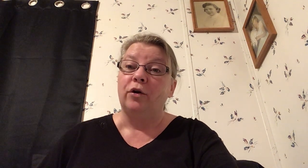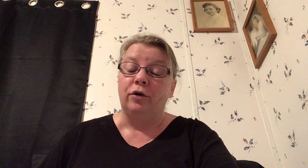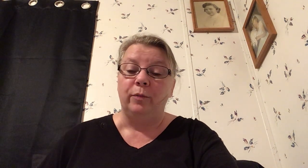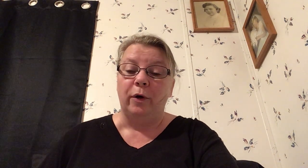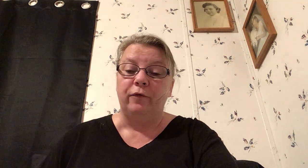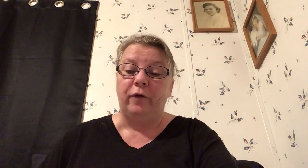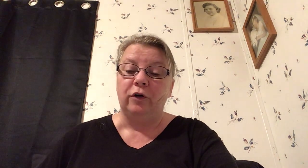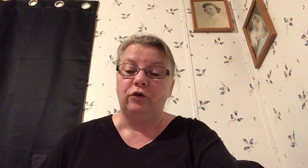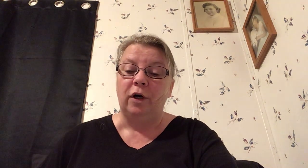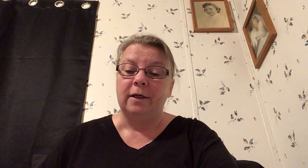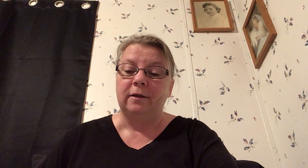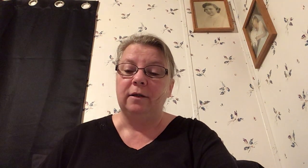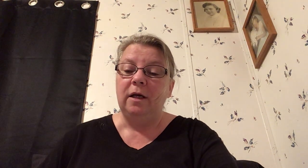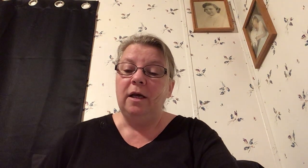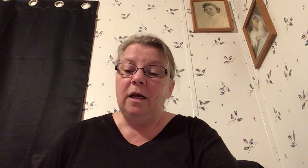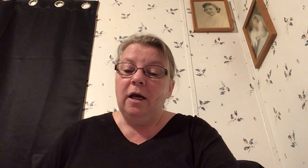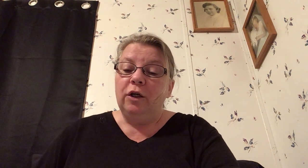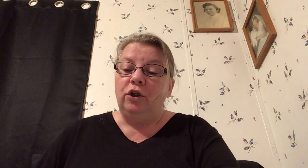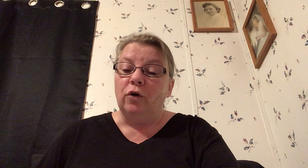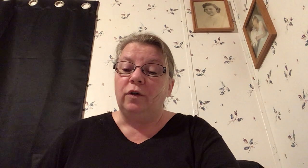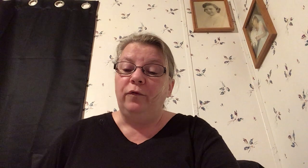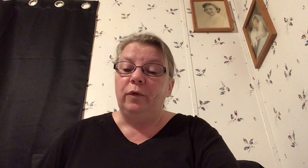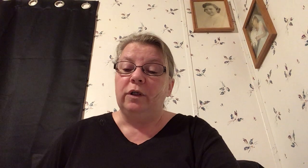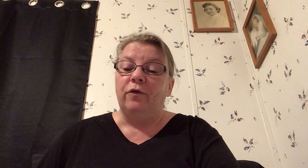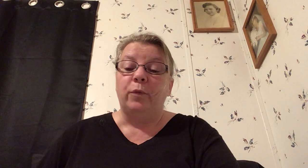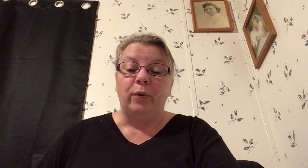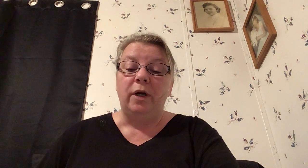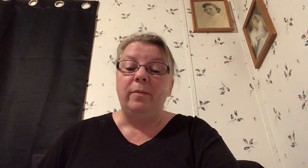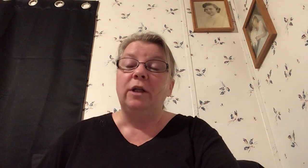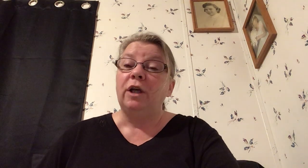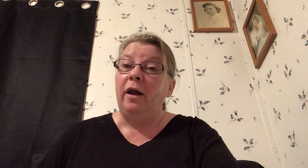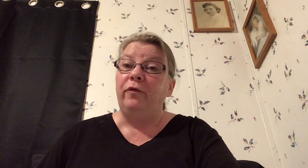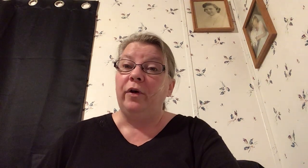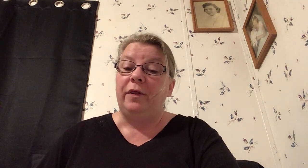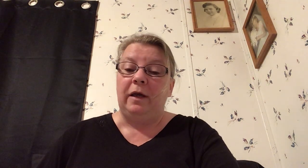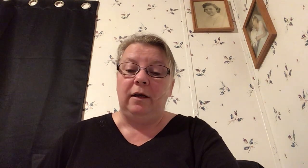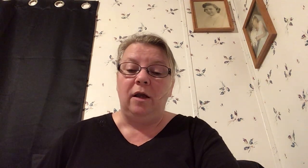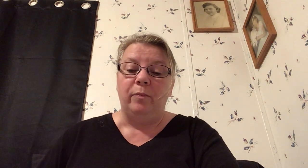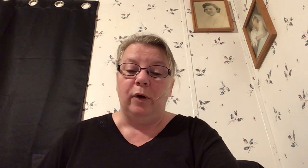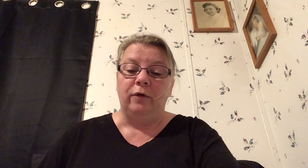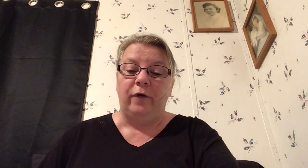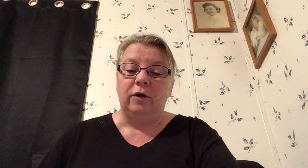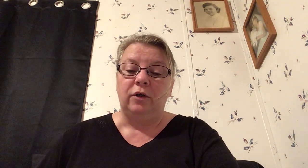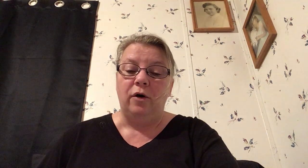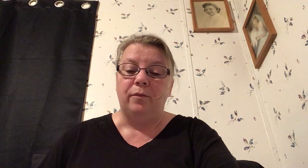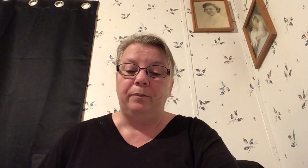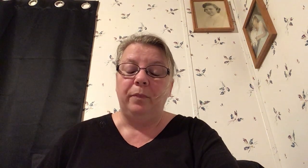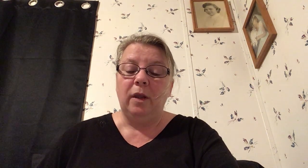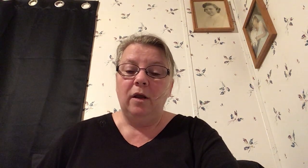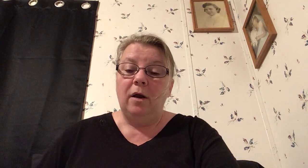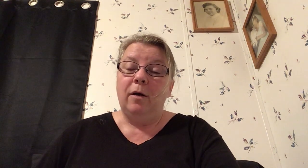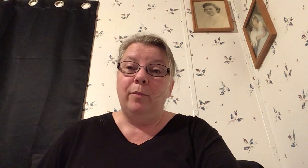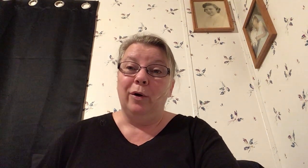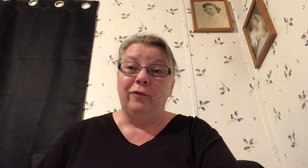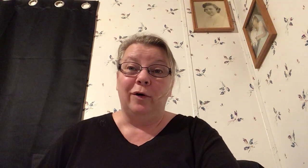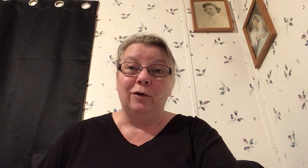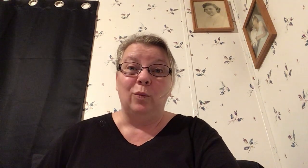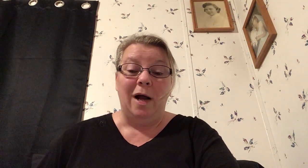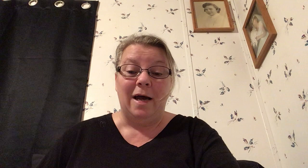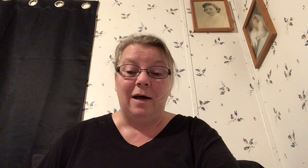earned podiphar's trust joseph was over pretty much everything in podiphar's home podiphar's wife